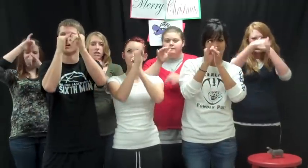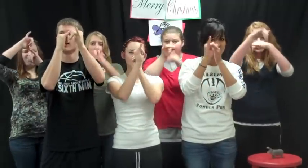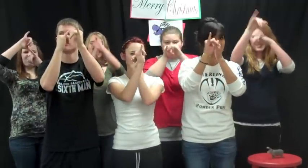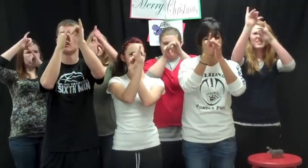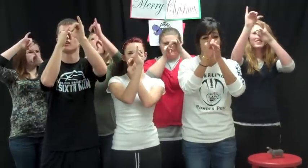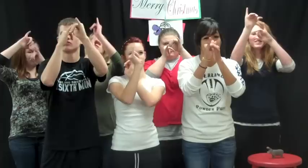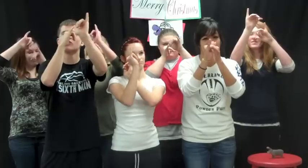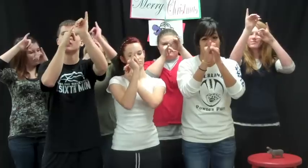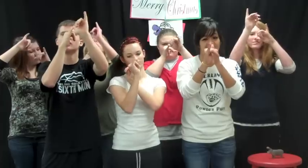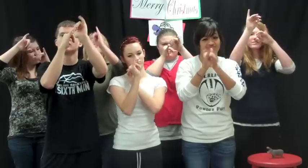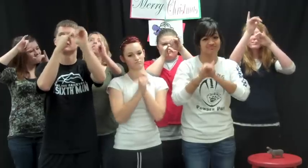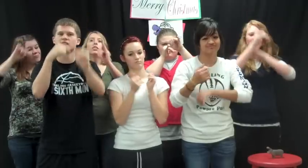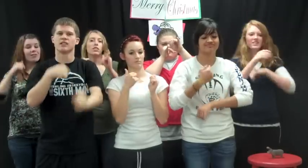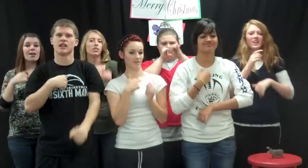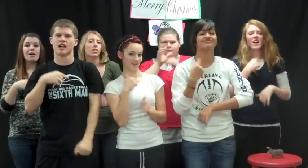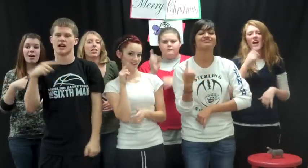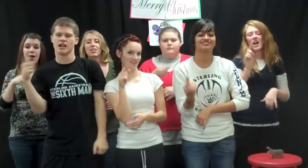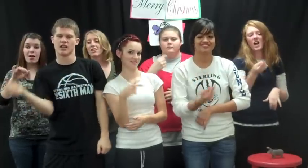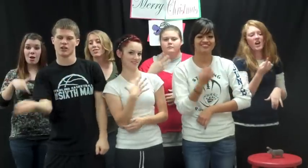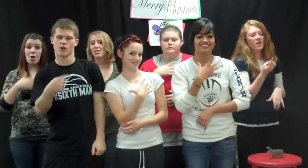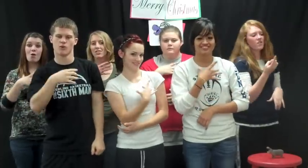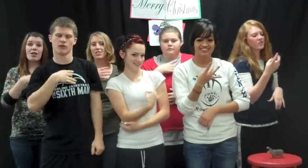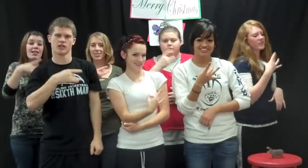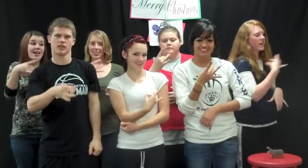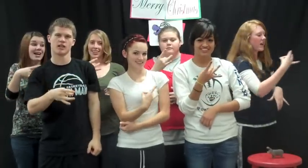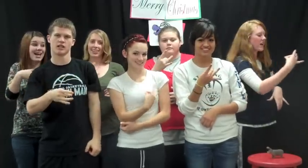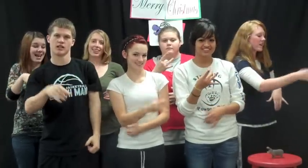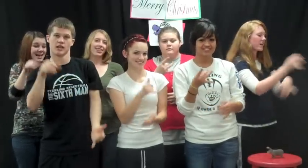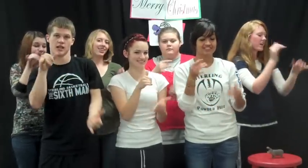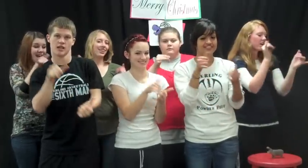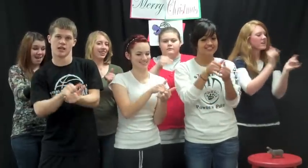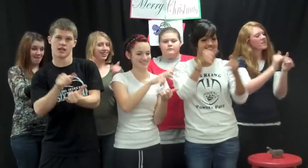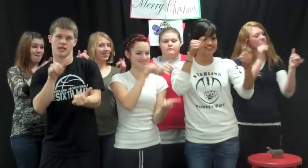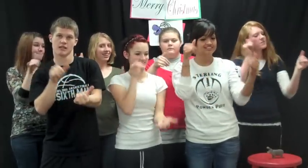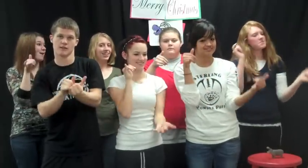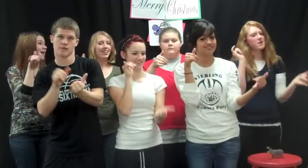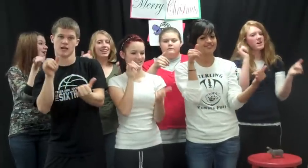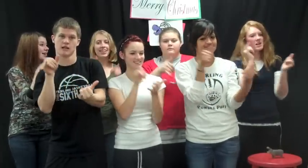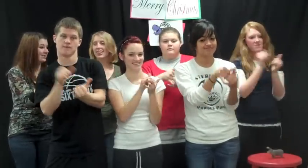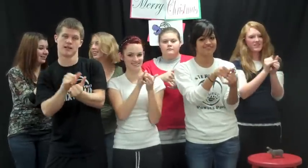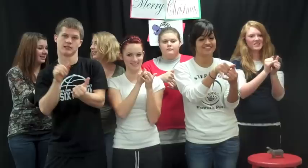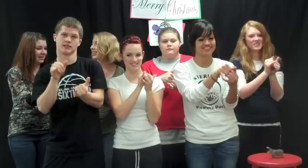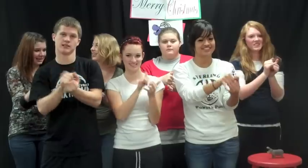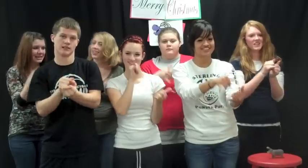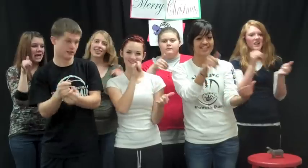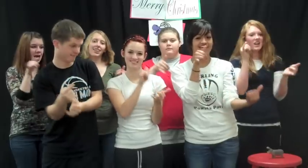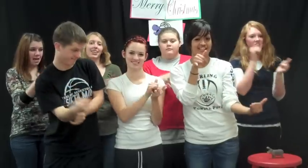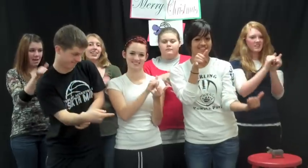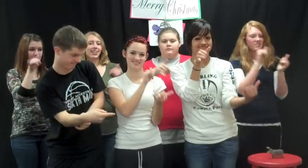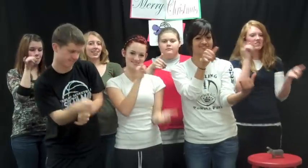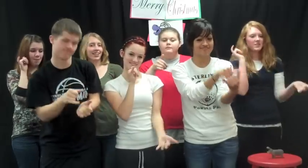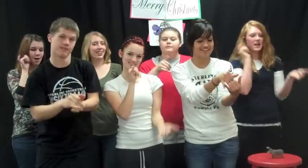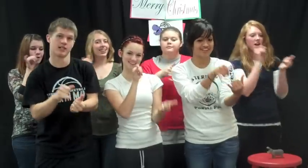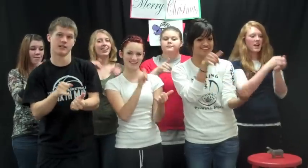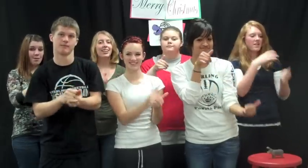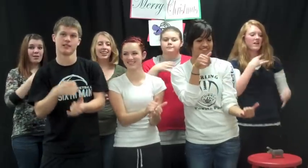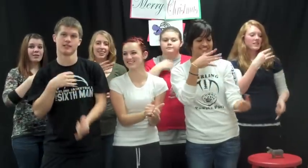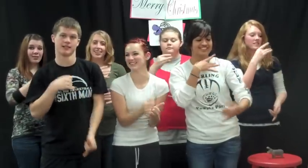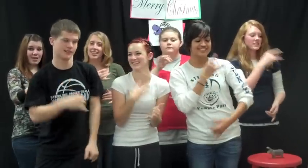rhinoceroses. I only like hippopotamuses. And hippopotamuses